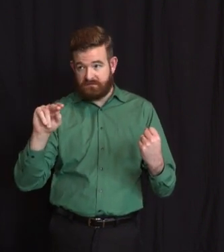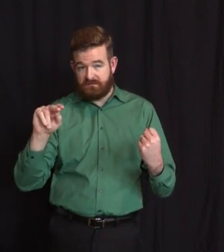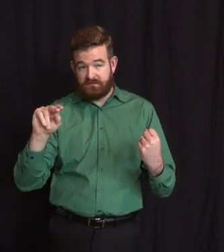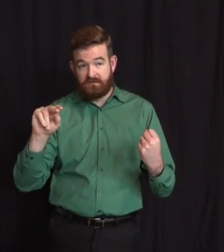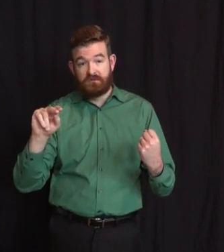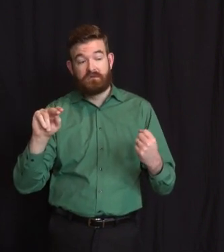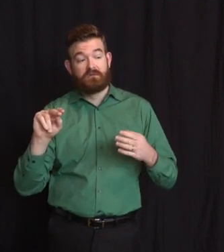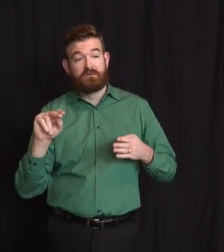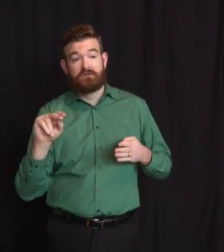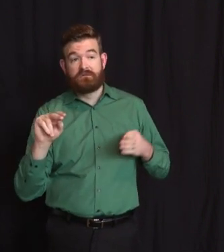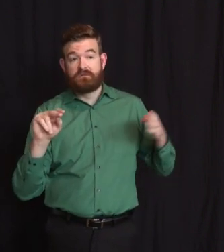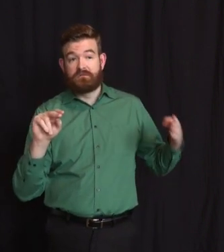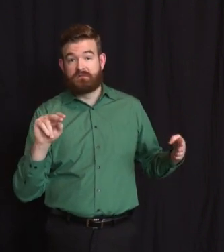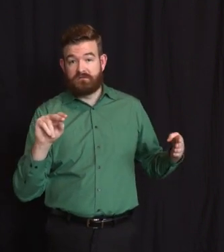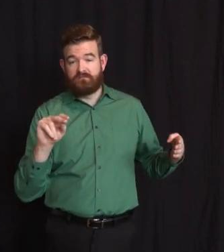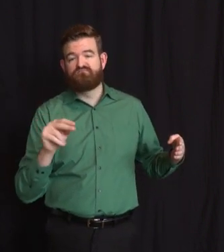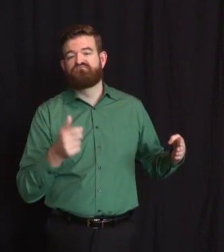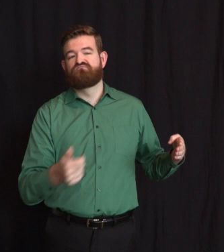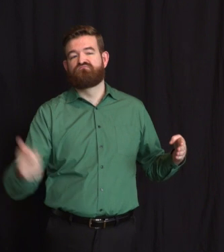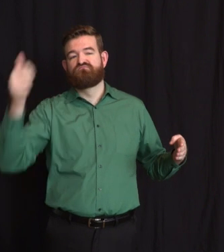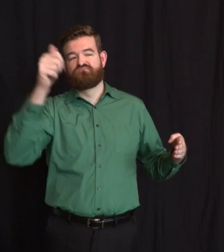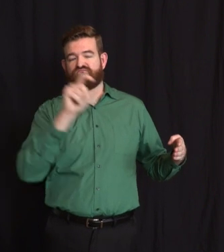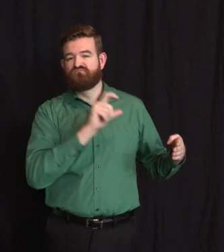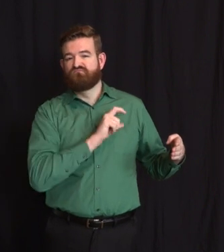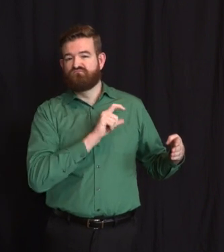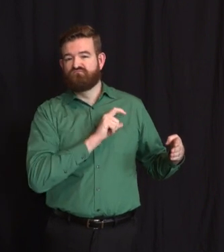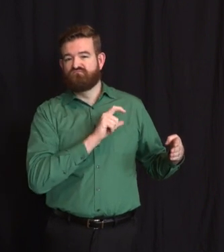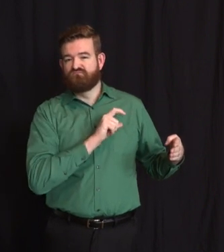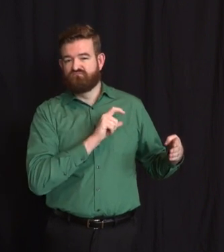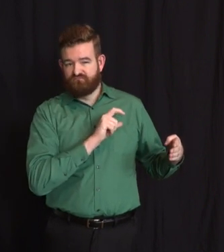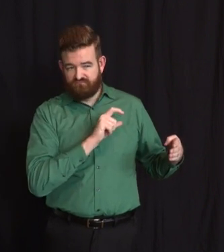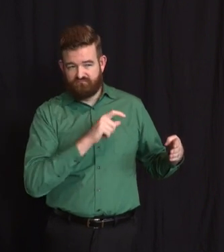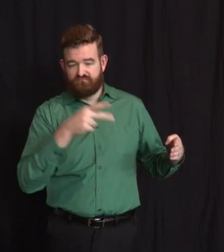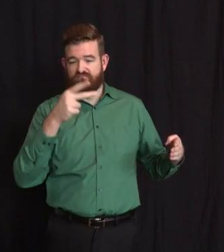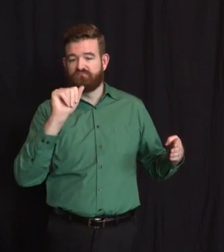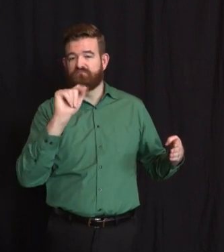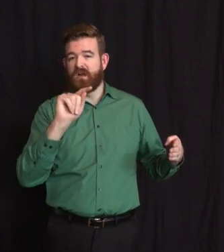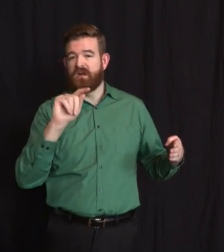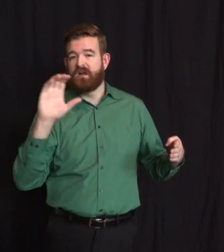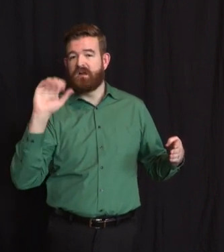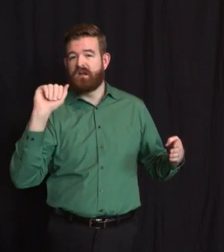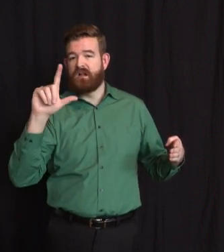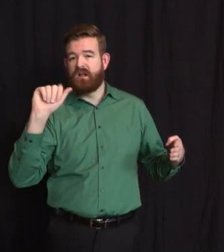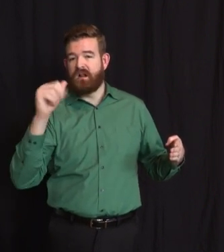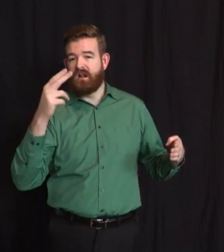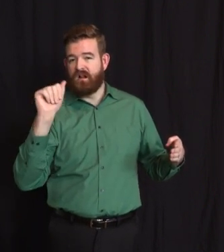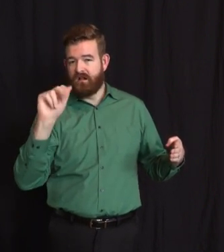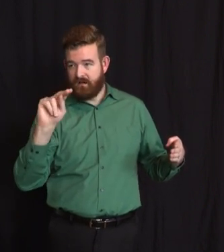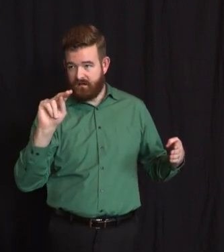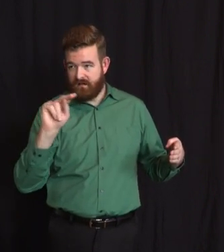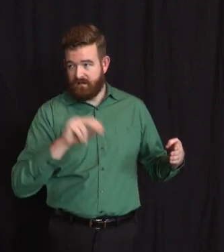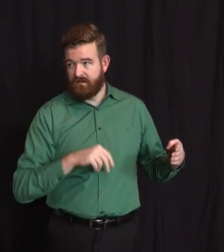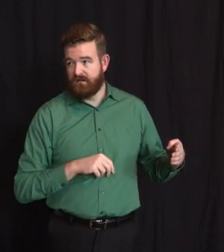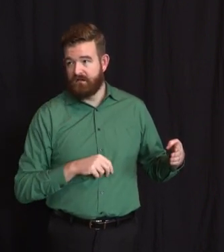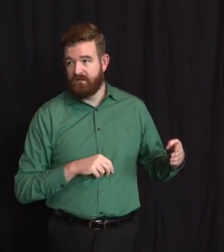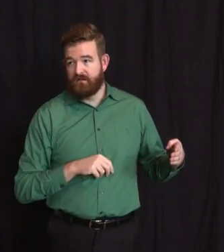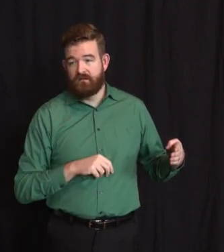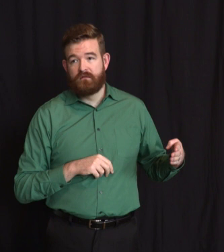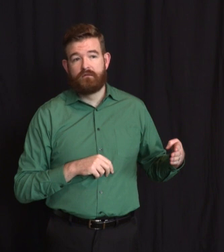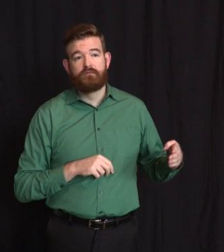the Superintendent of the State Police, Colonel Pat Callahan. Let's get right to the numbers as we have been doing. We